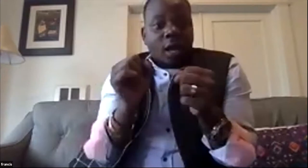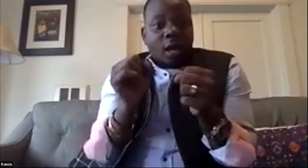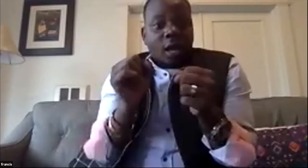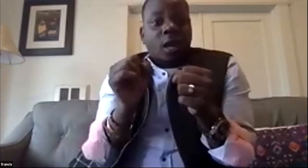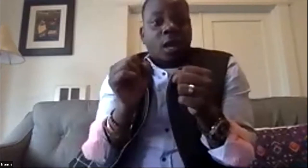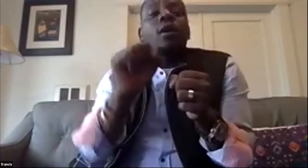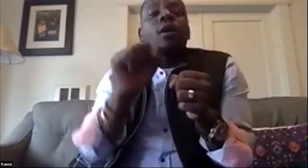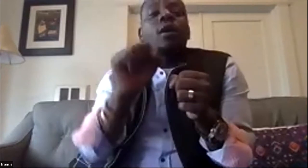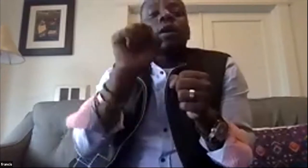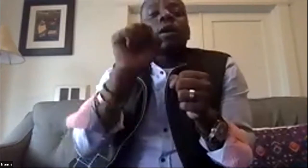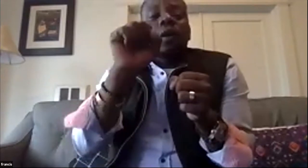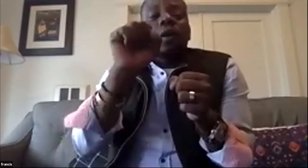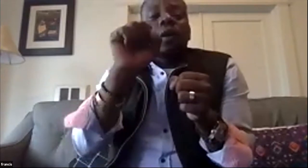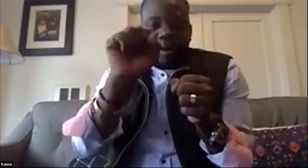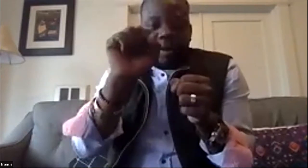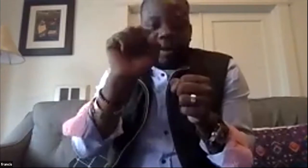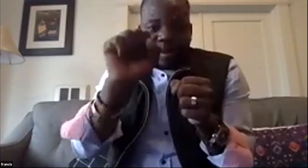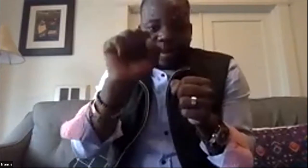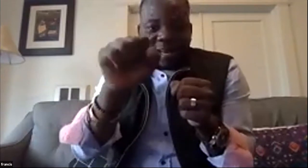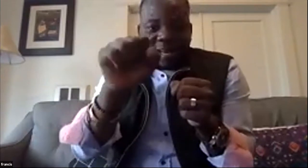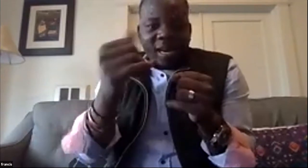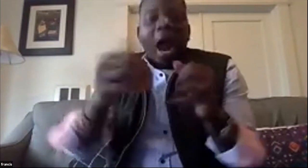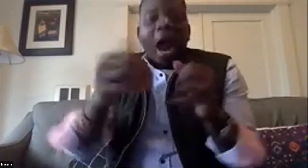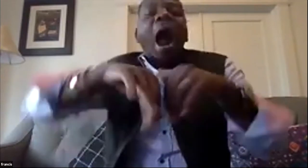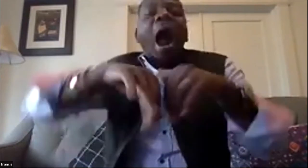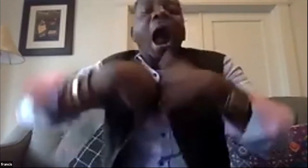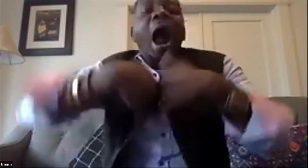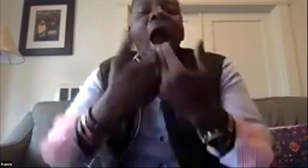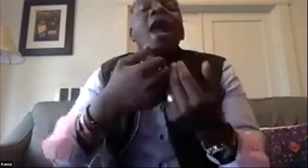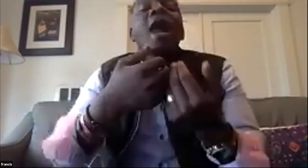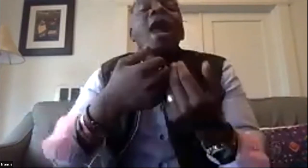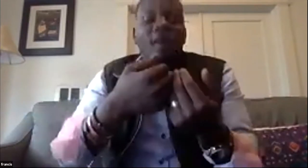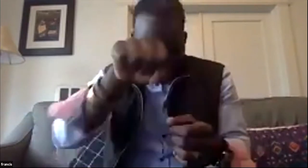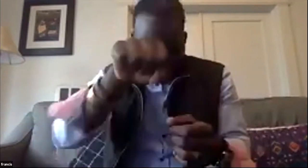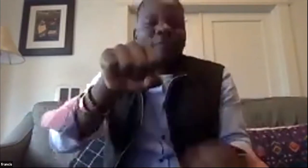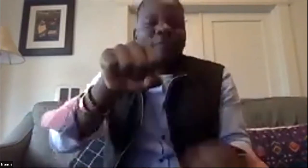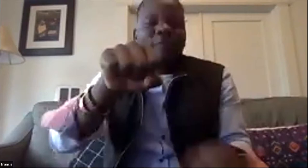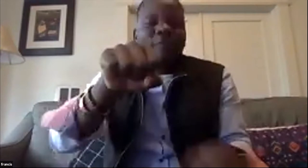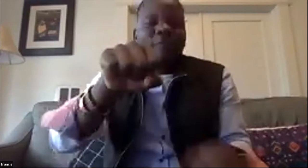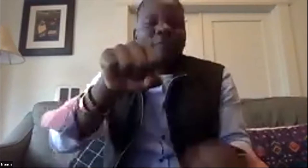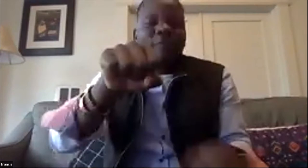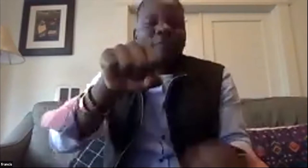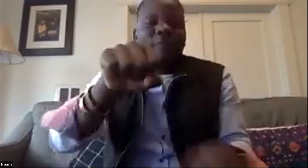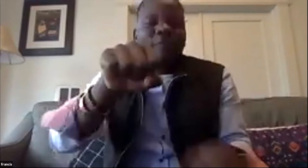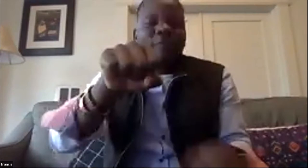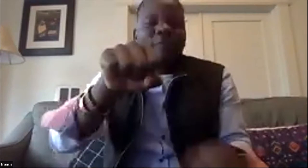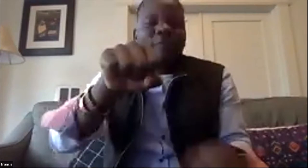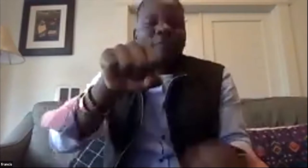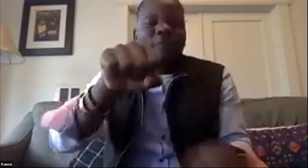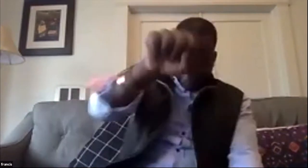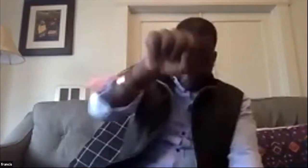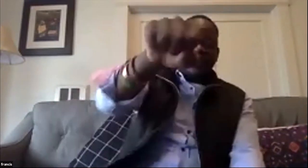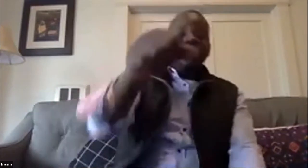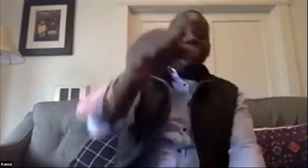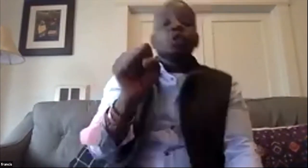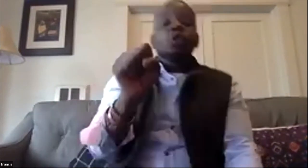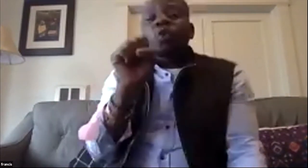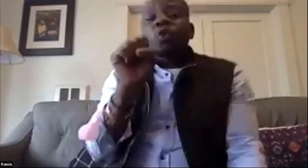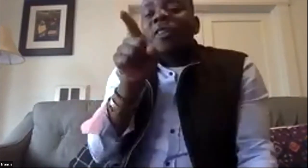working on the the planning of how to set up and and and design your your